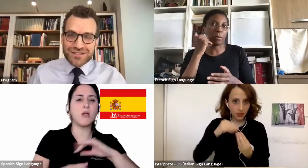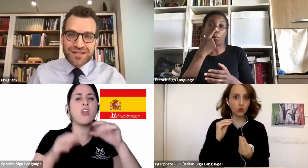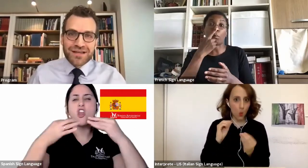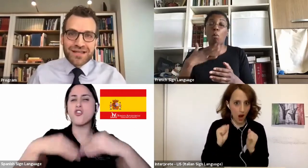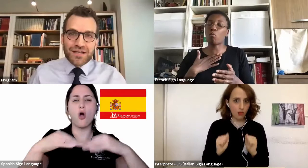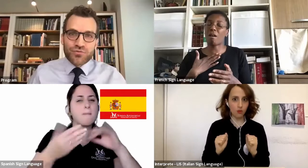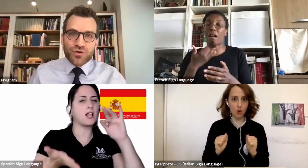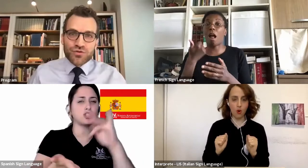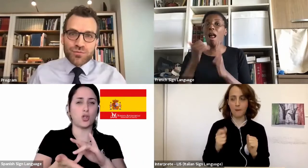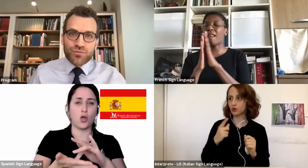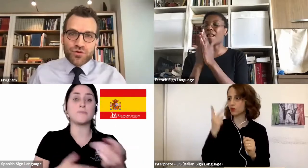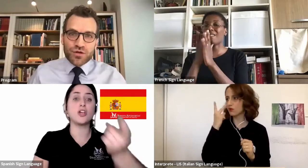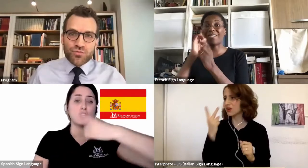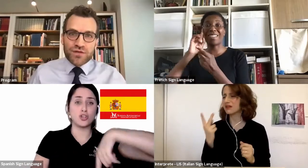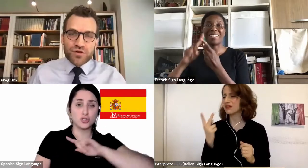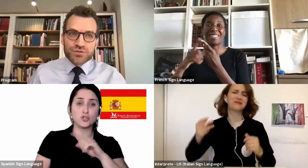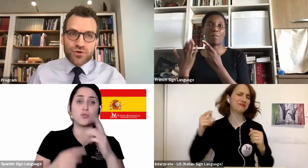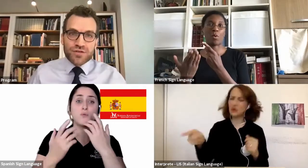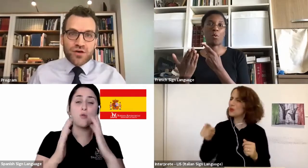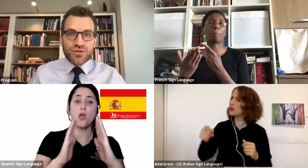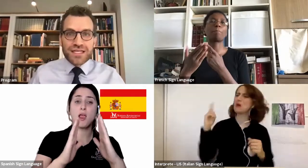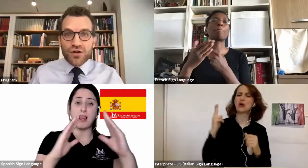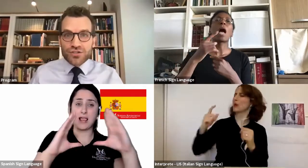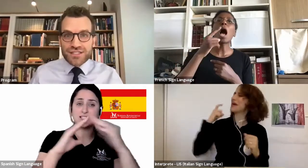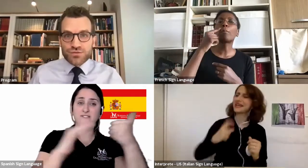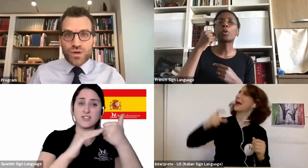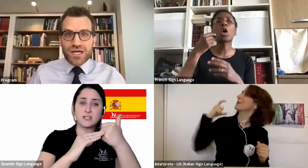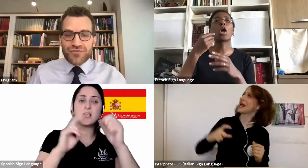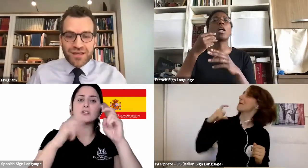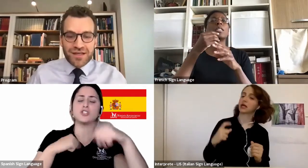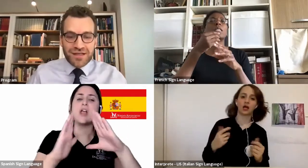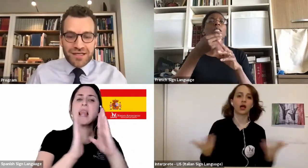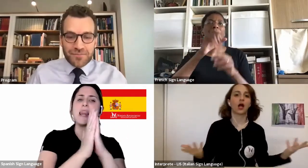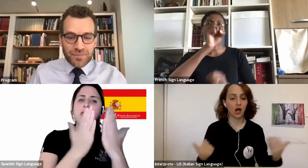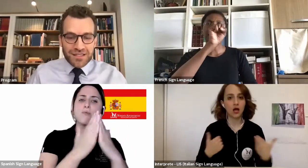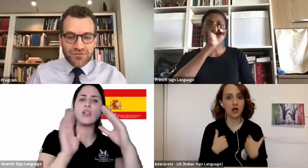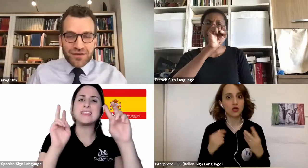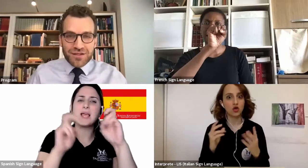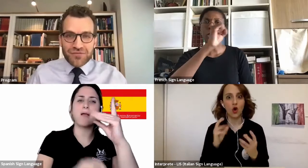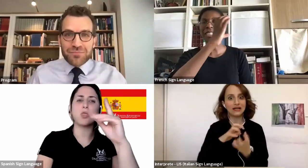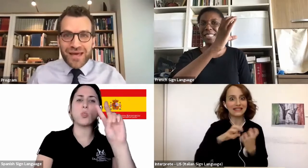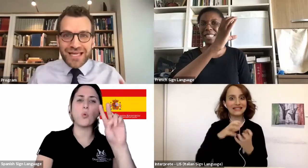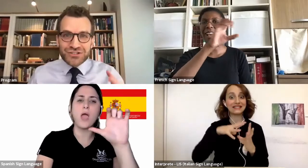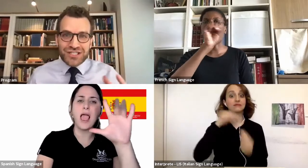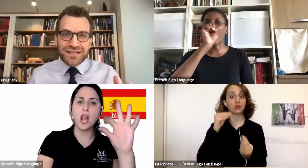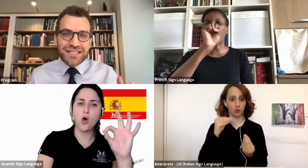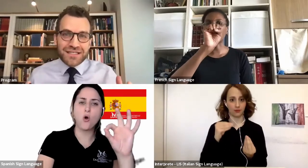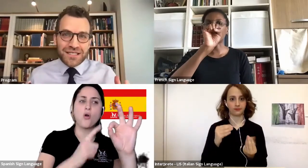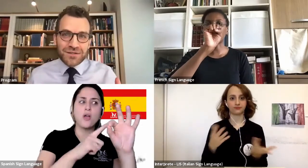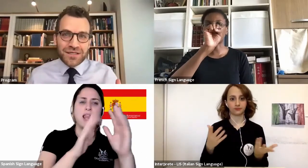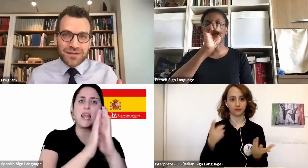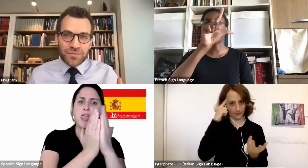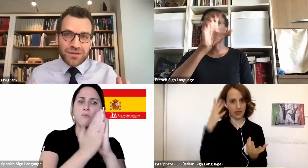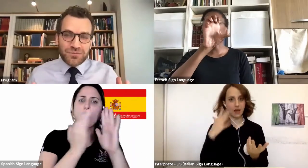Lewis, who wrote the book A Grief Observed After He Lost His Wife. And if I may, just I think